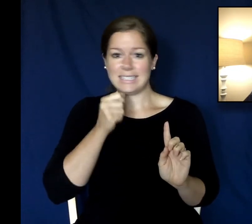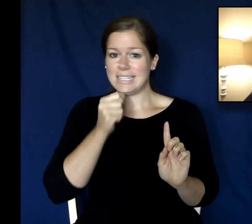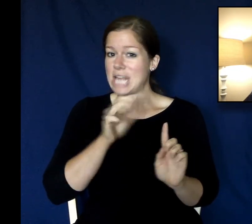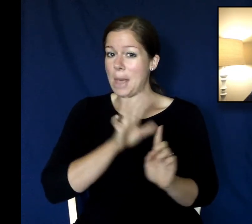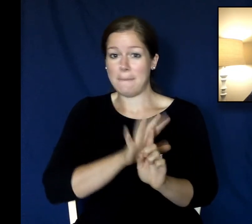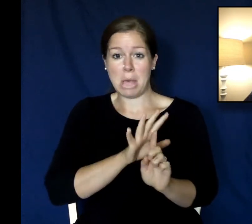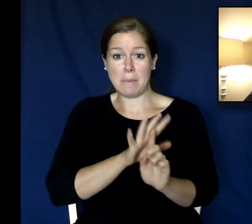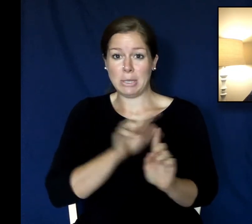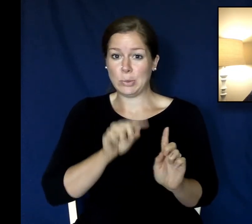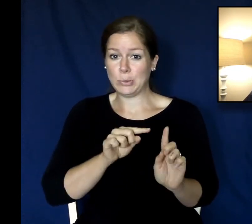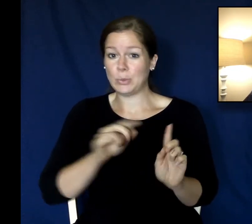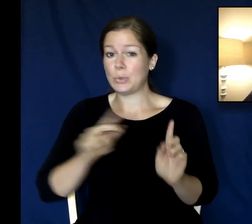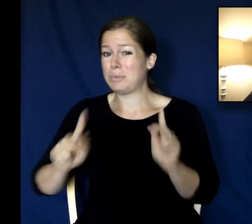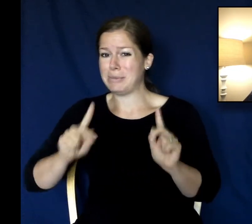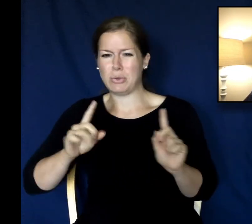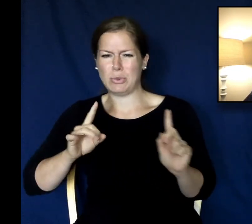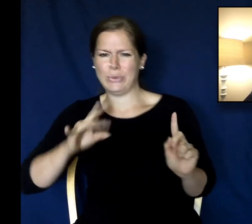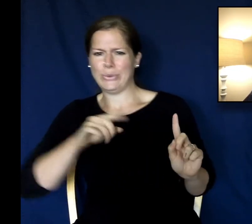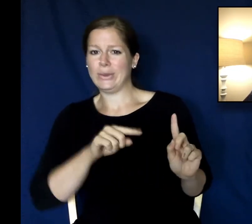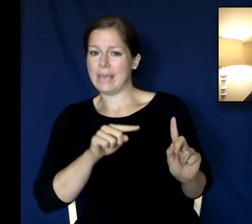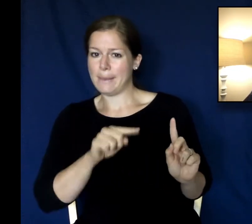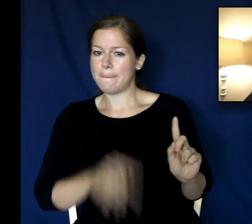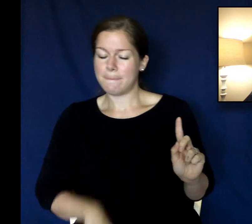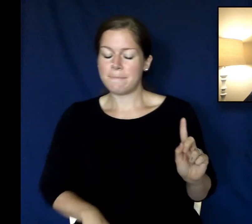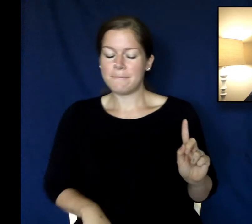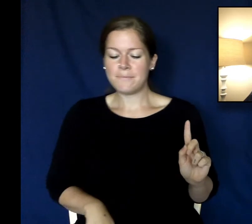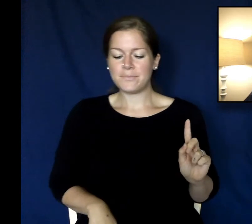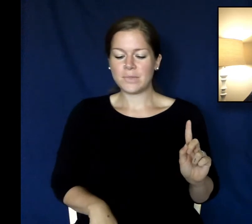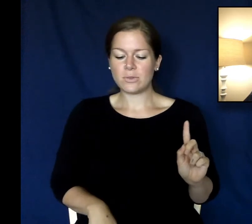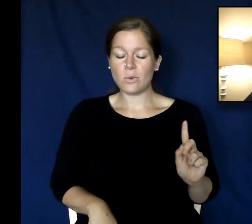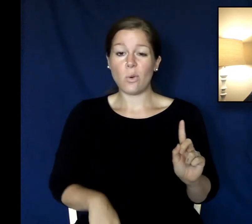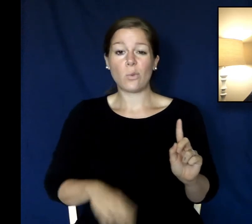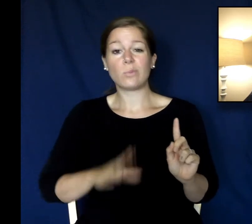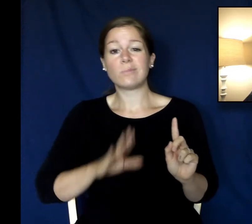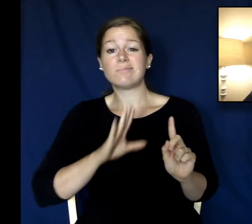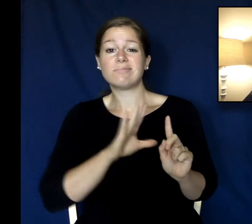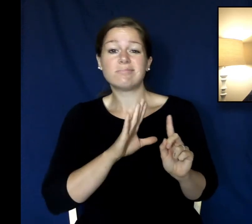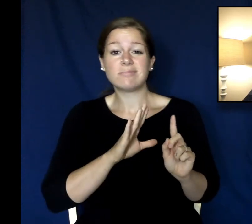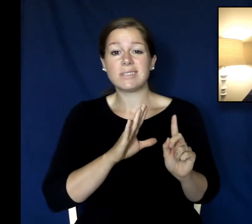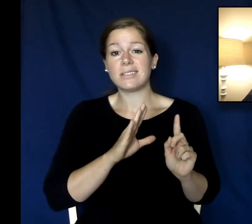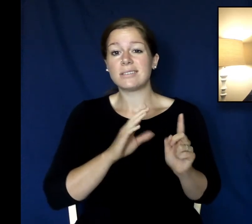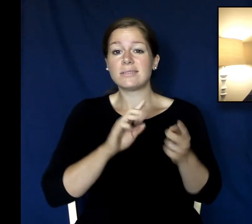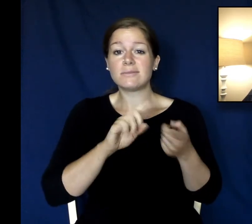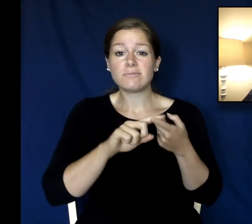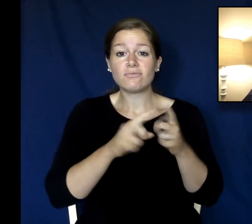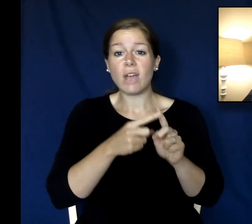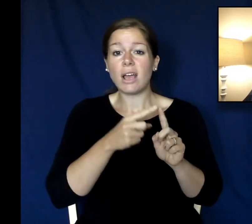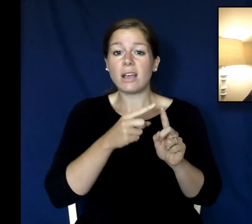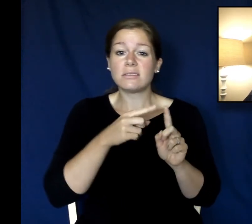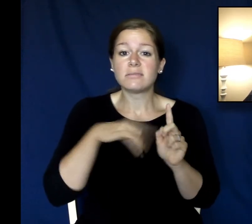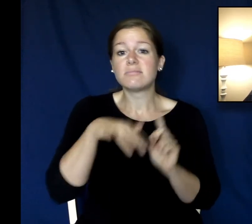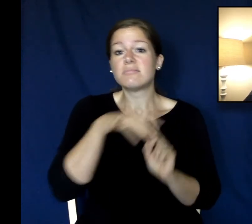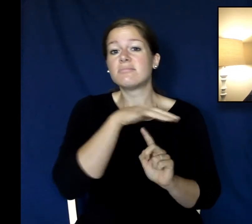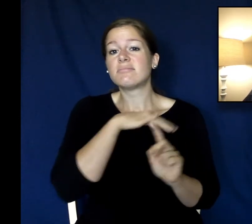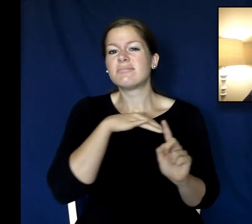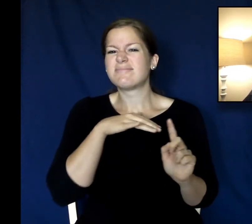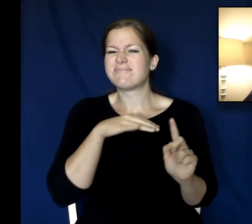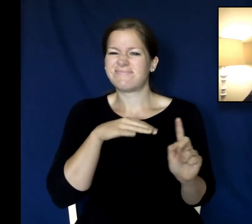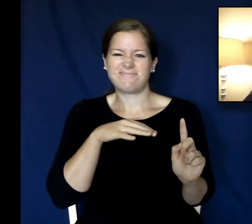he would have been surrounded by I'm it's very easy to say that he was probably hated